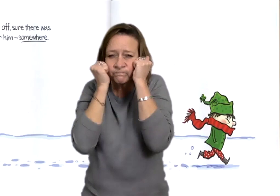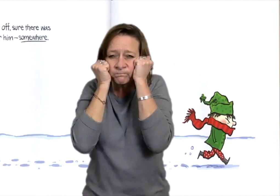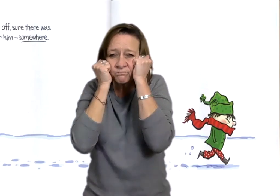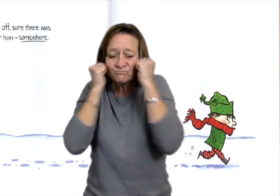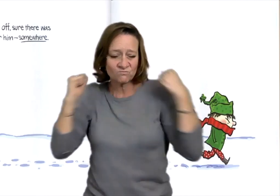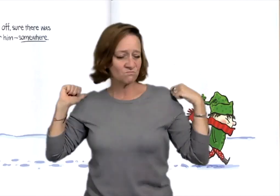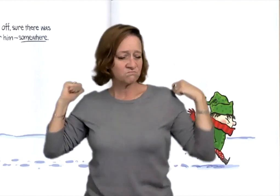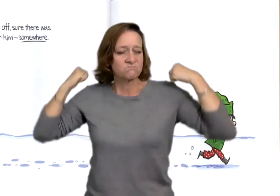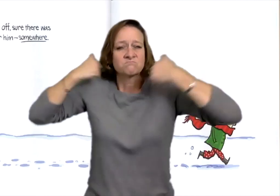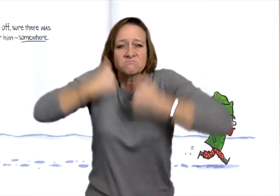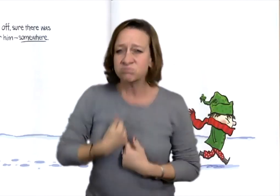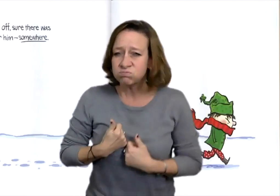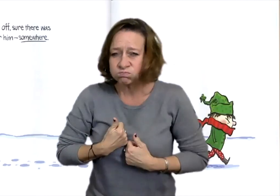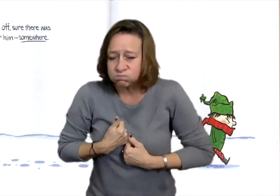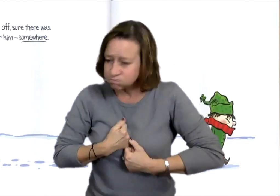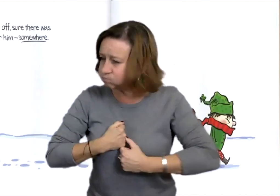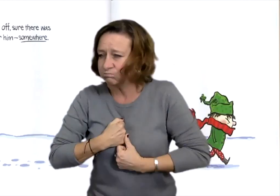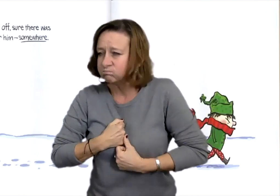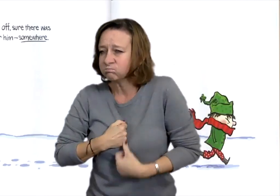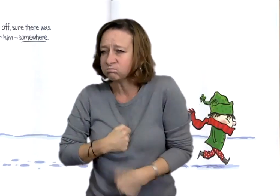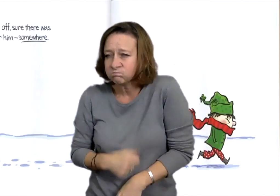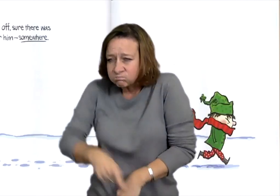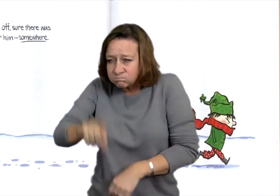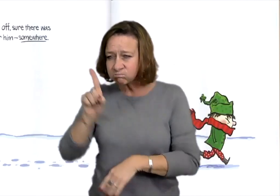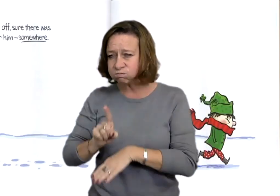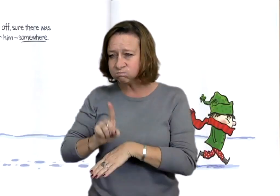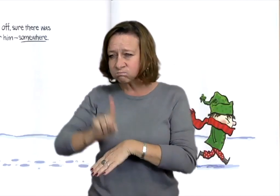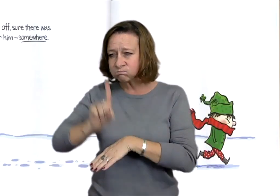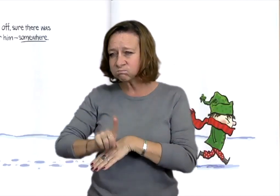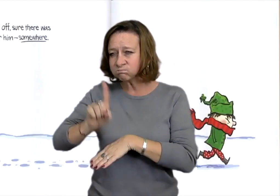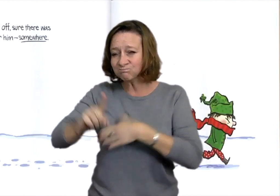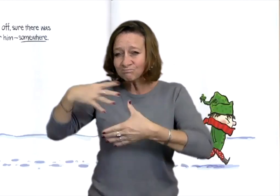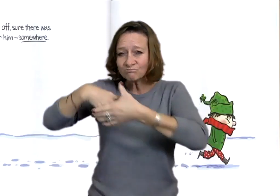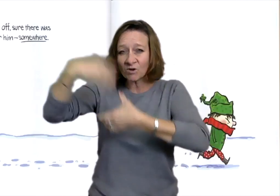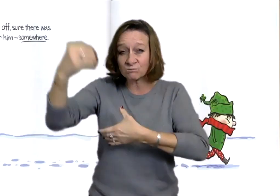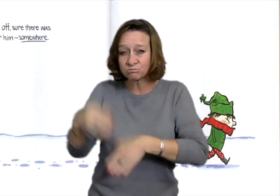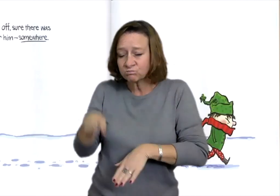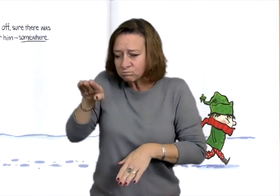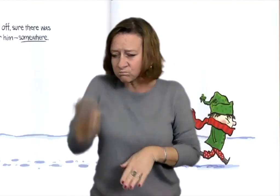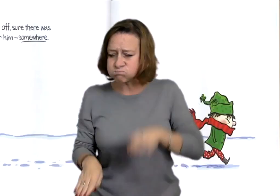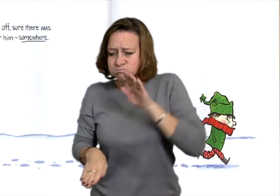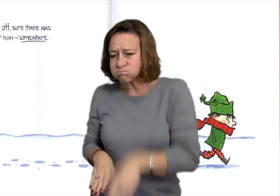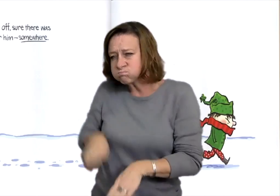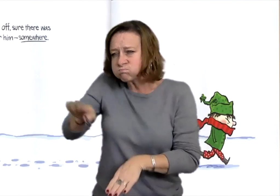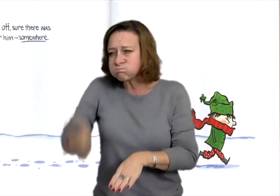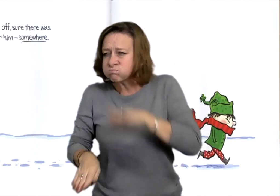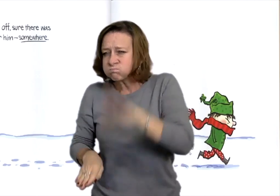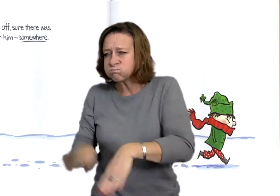With his scarf and hat and coat on, Roland stomped off.